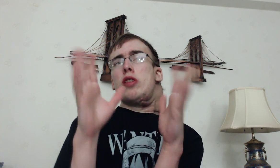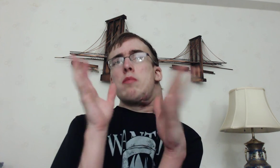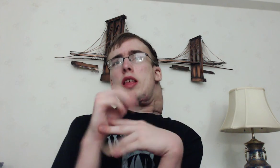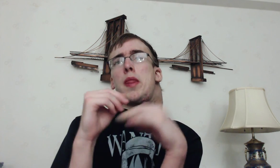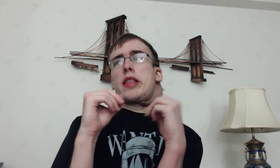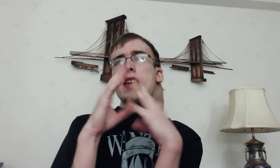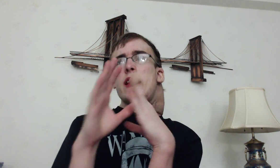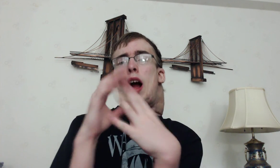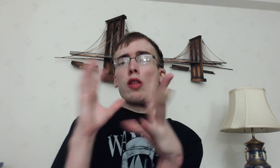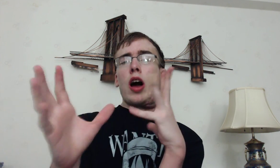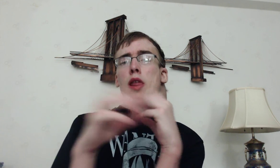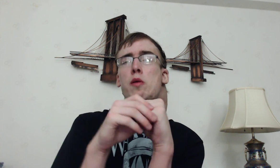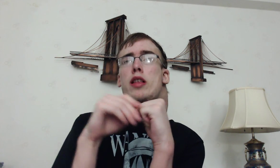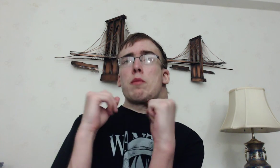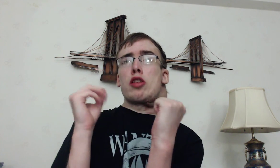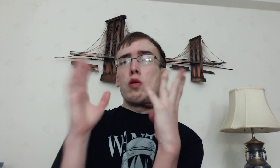much have a decent outline of the rest of the story